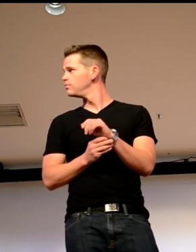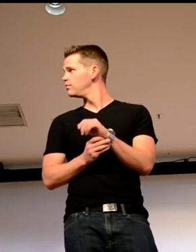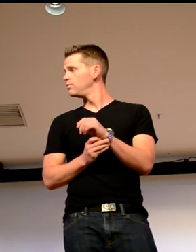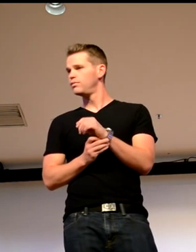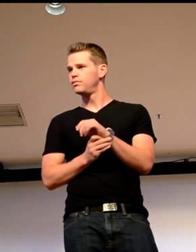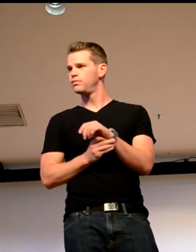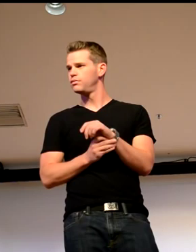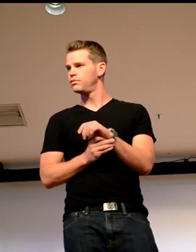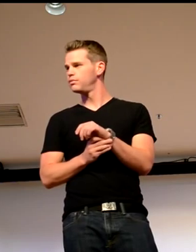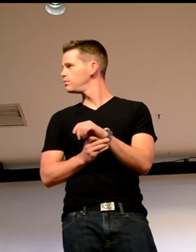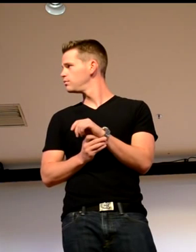What's the only thing? who speaks to you.